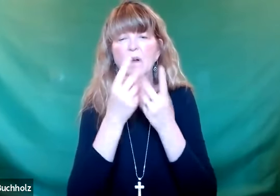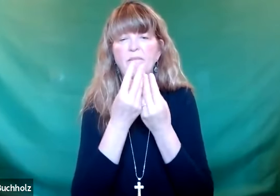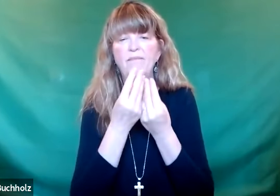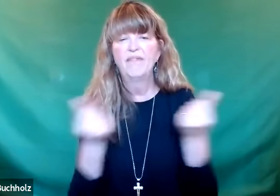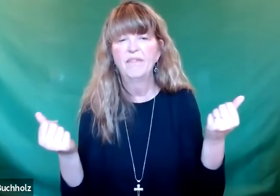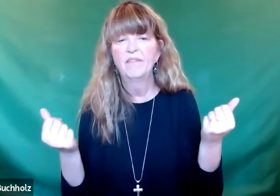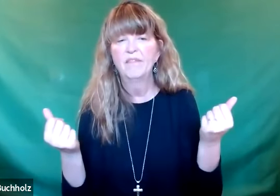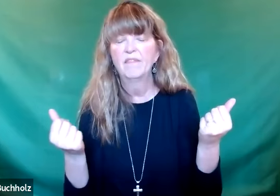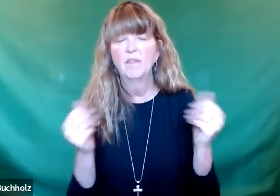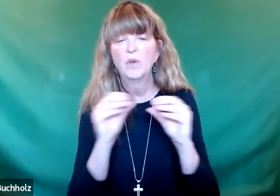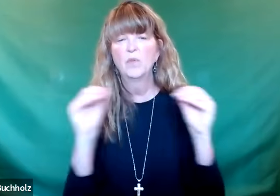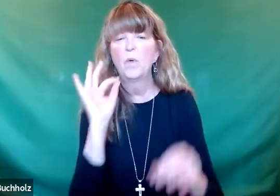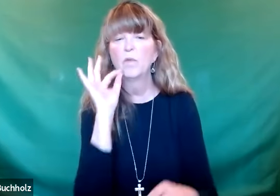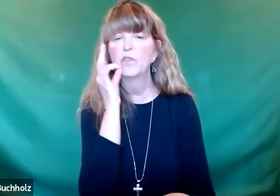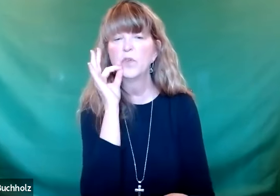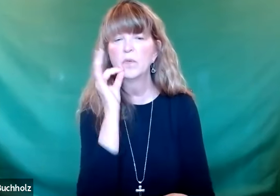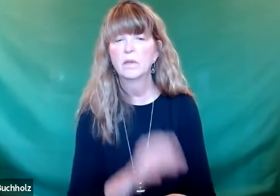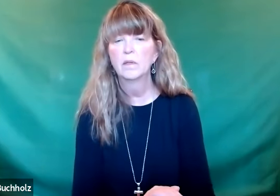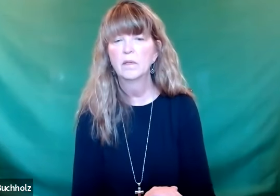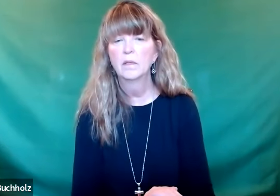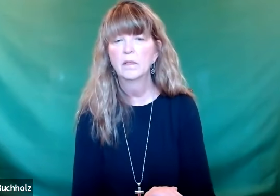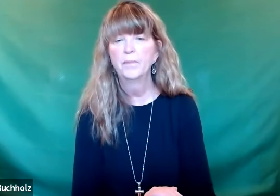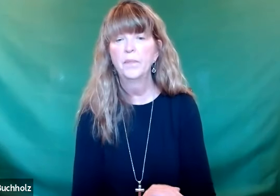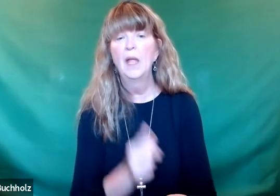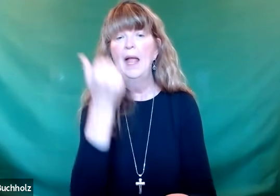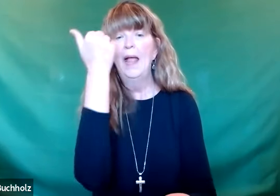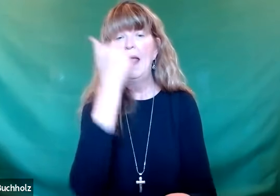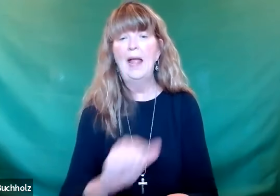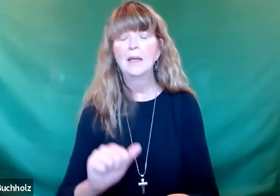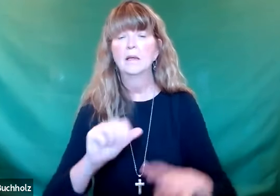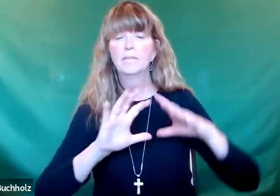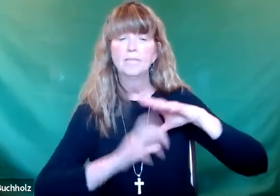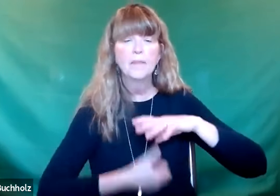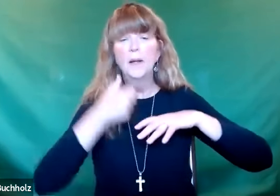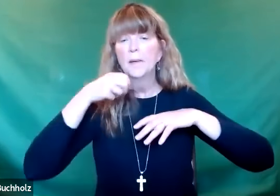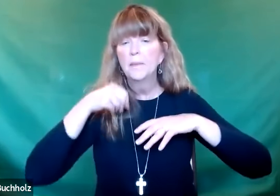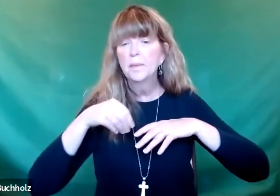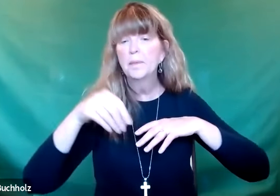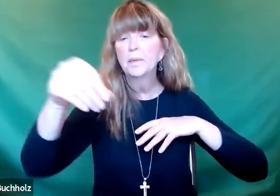send them into anxiety, and the word does not bear fruit, that's as if it's been